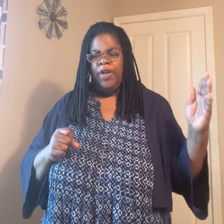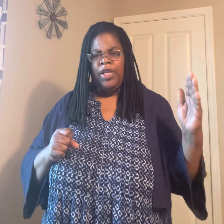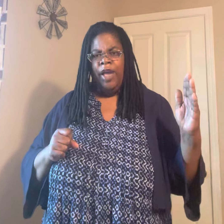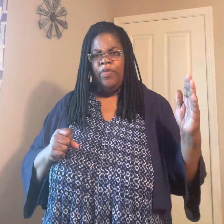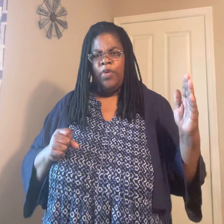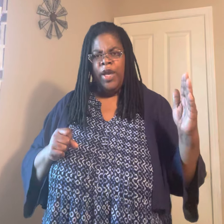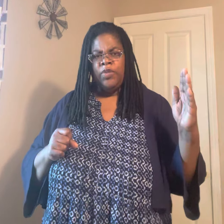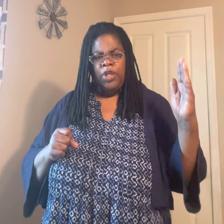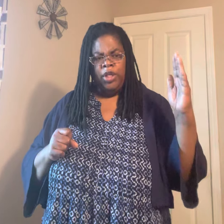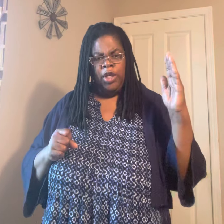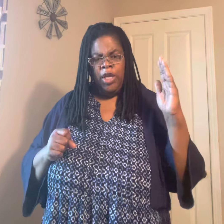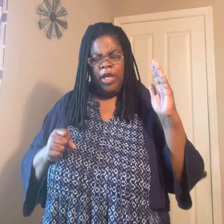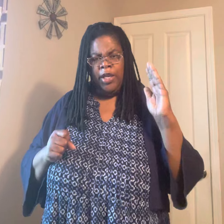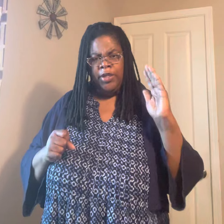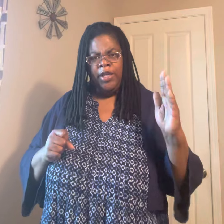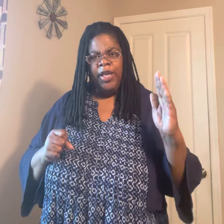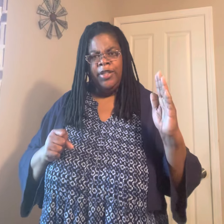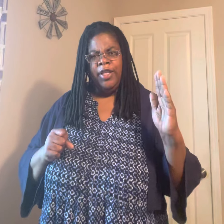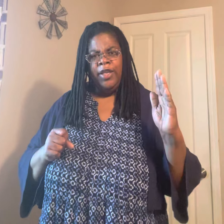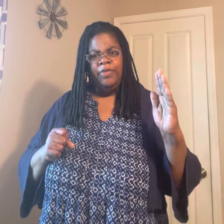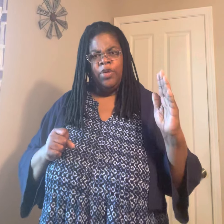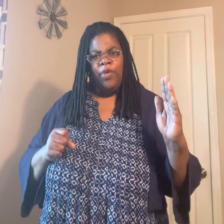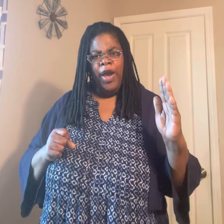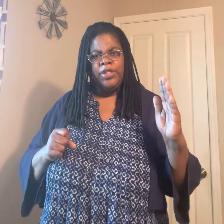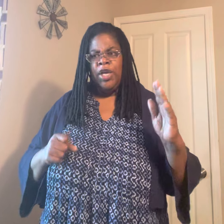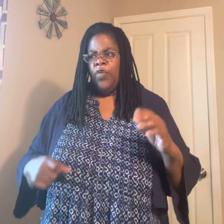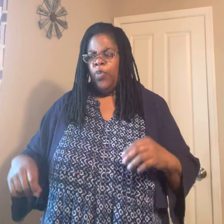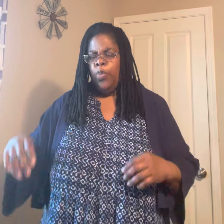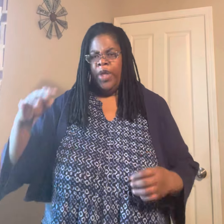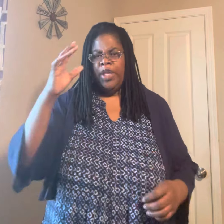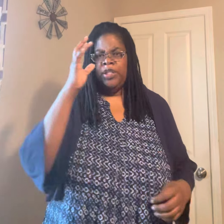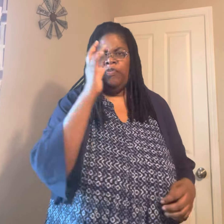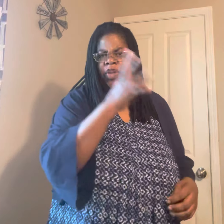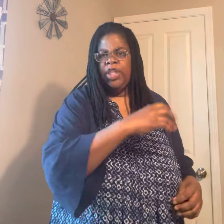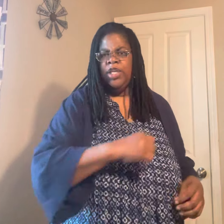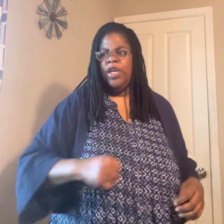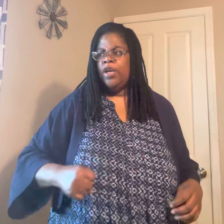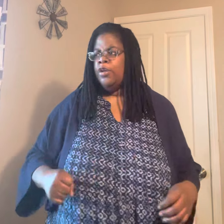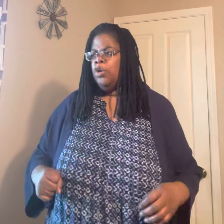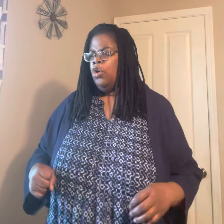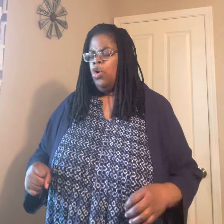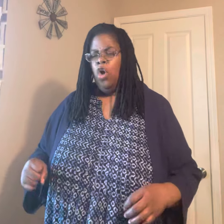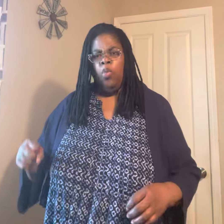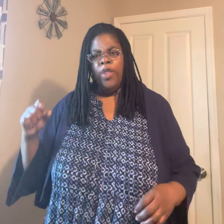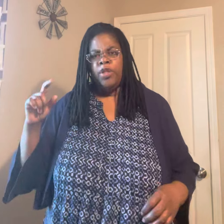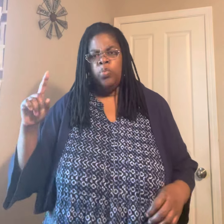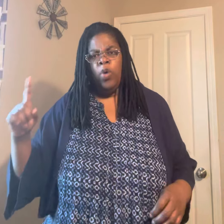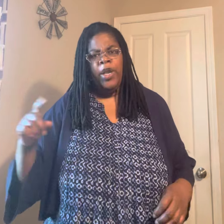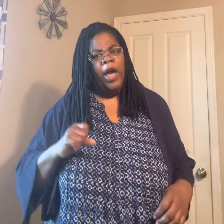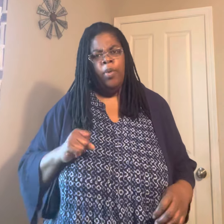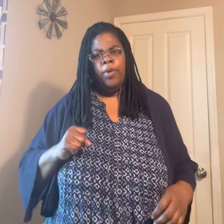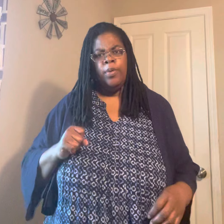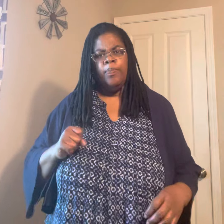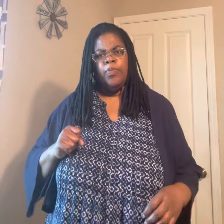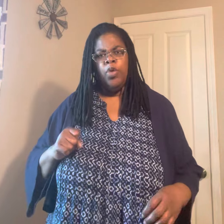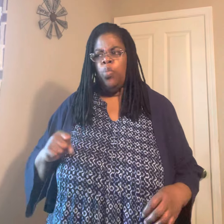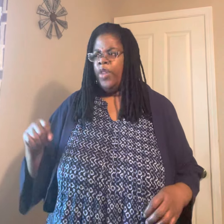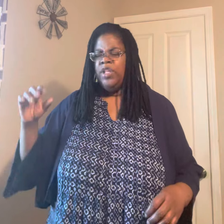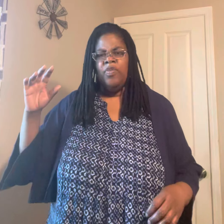that life of Christ and, and dedicate that life to Christ, whether it's 50 years or whether it's one hour or whether it's